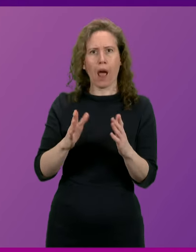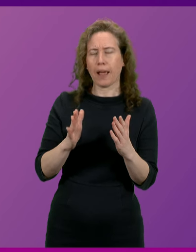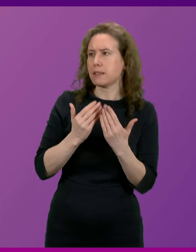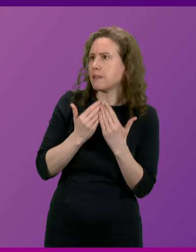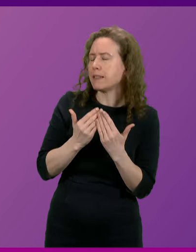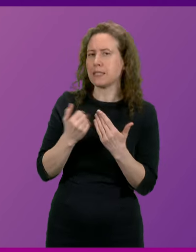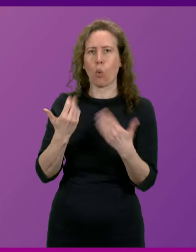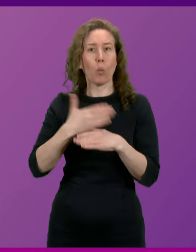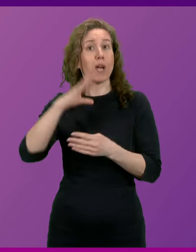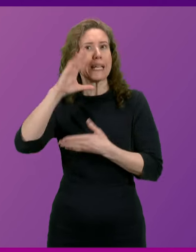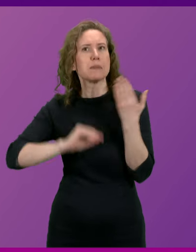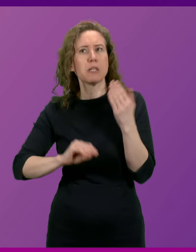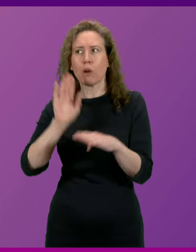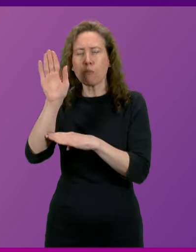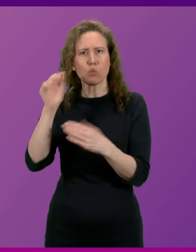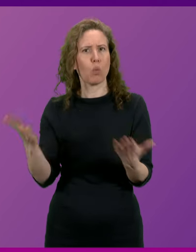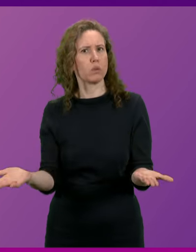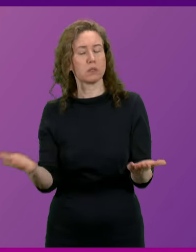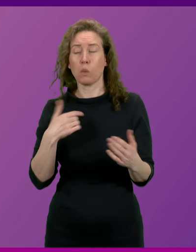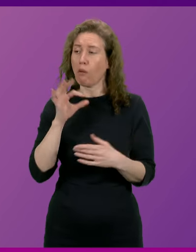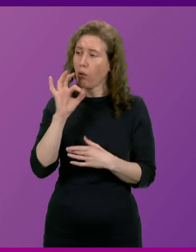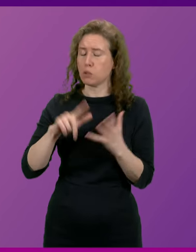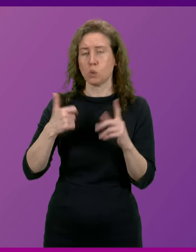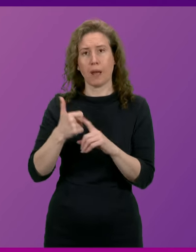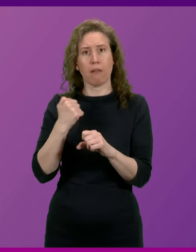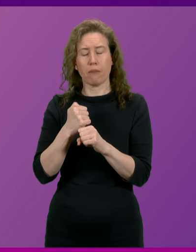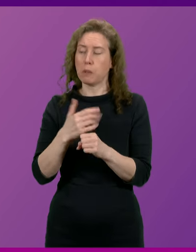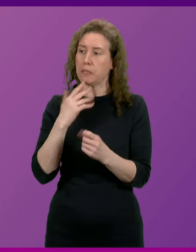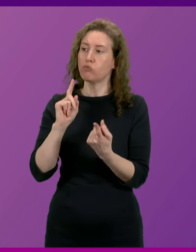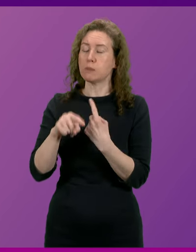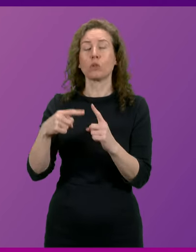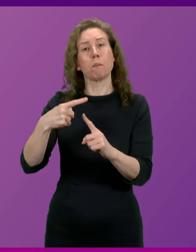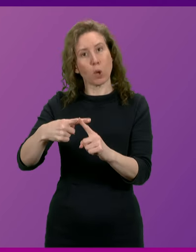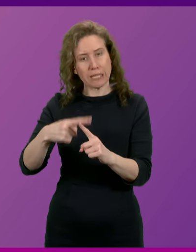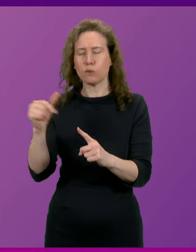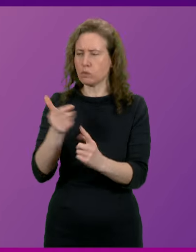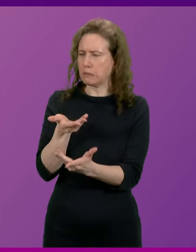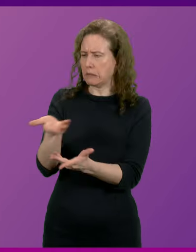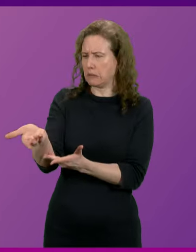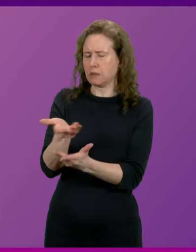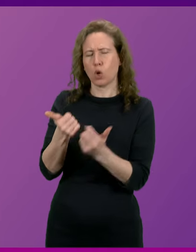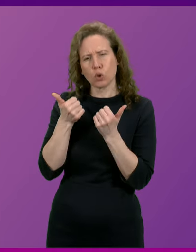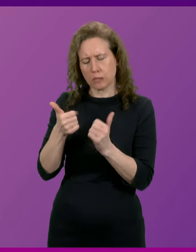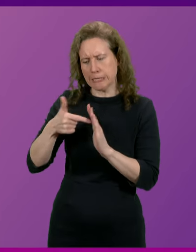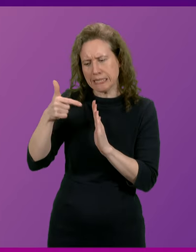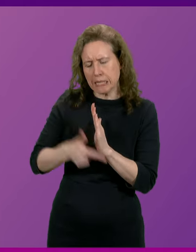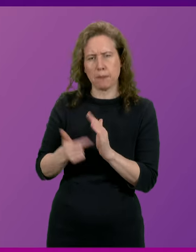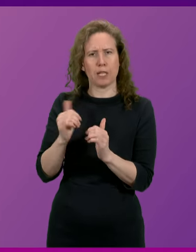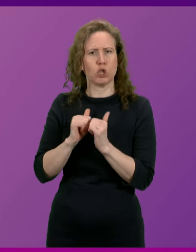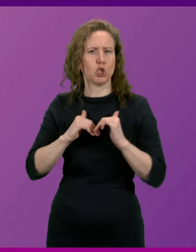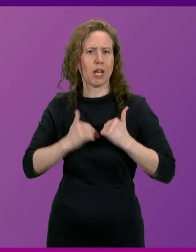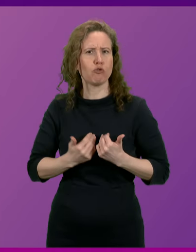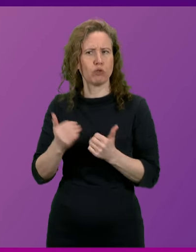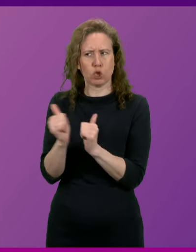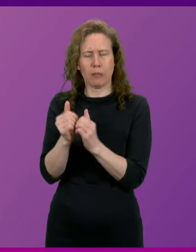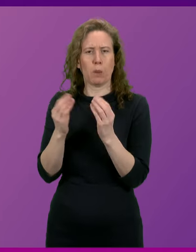and work experience. We urge the UK government to respond positively to this proposal and to negotiate a deep and generous agreement with the European Union.